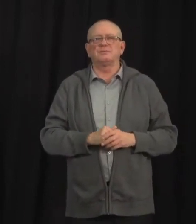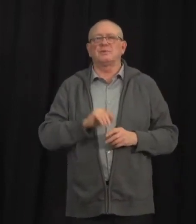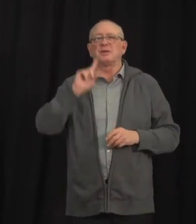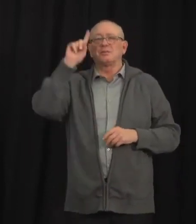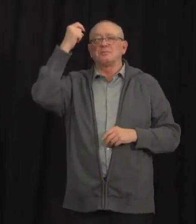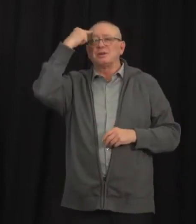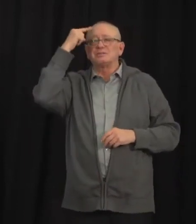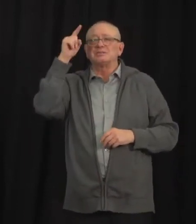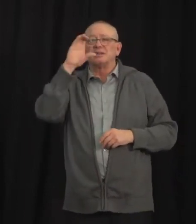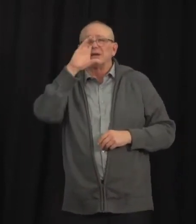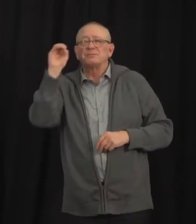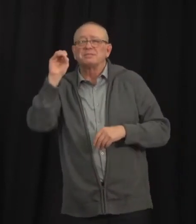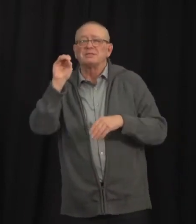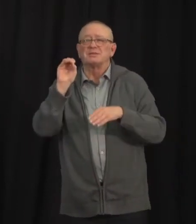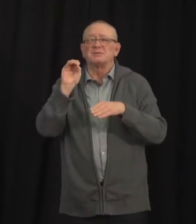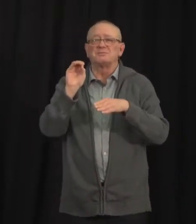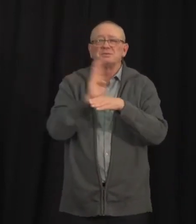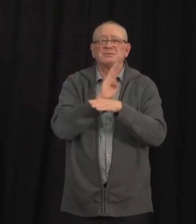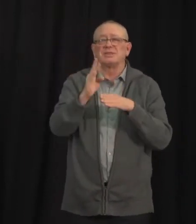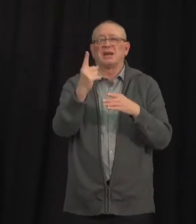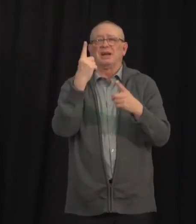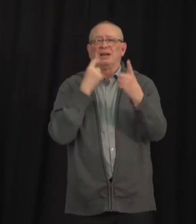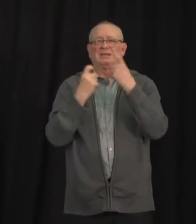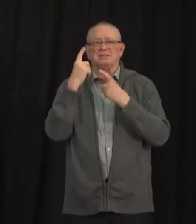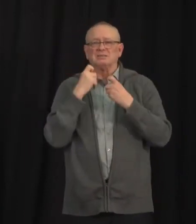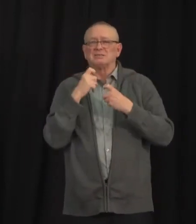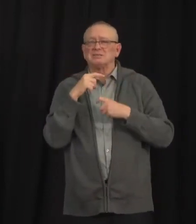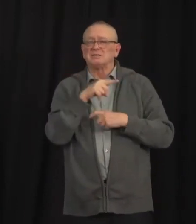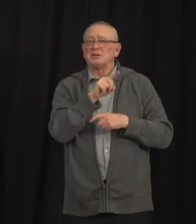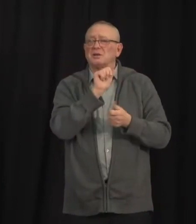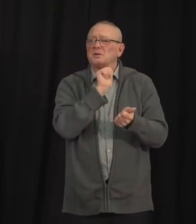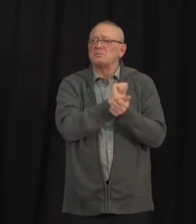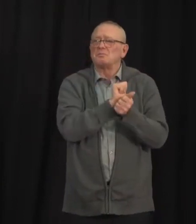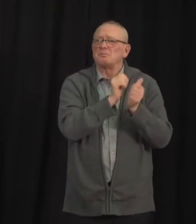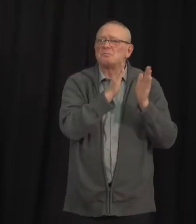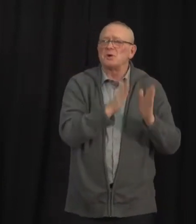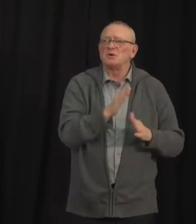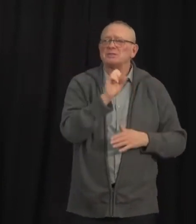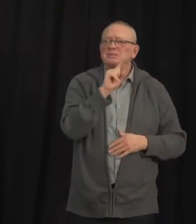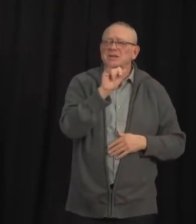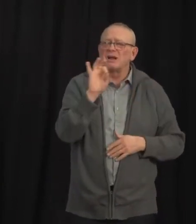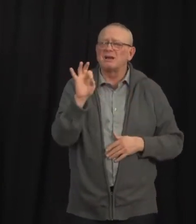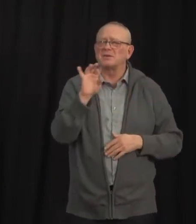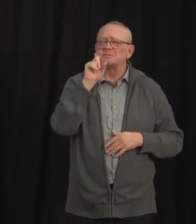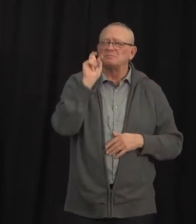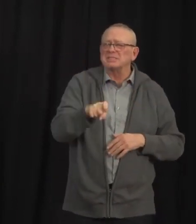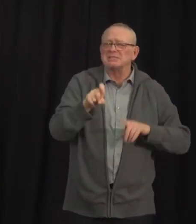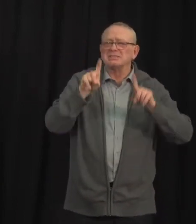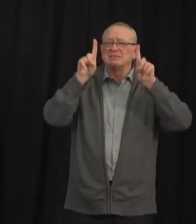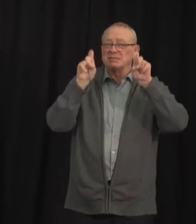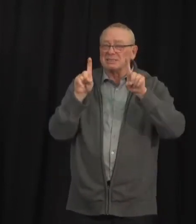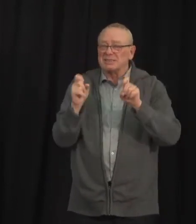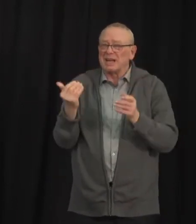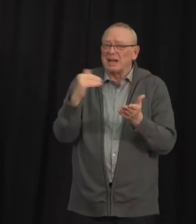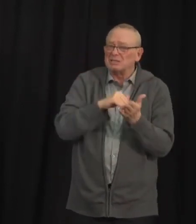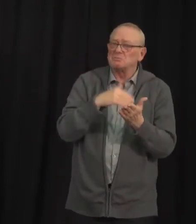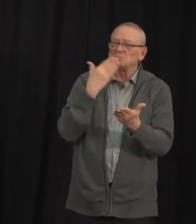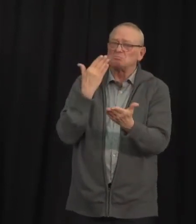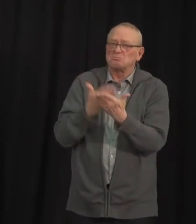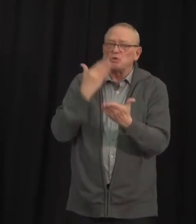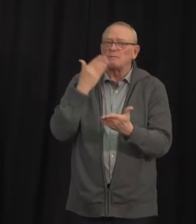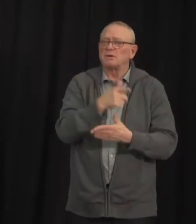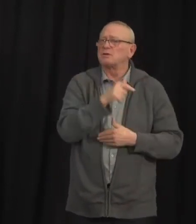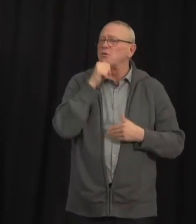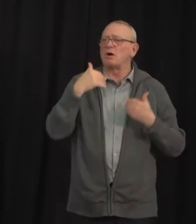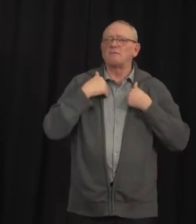AHS does provide a text message to anyone who tests positive at the point in time when their isolation period is over and it